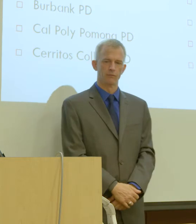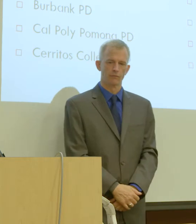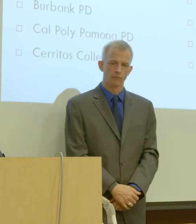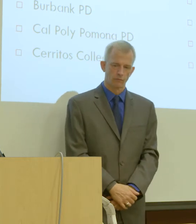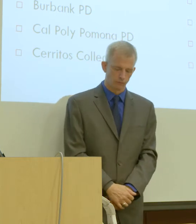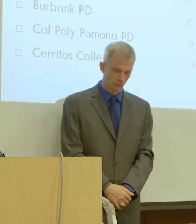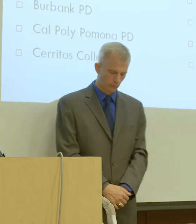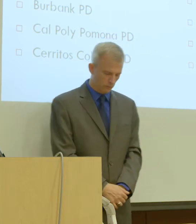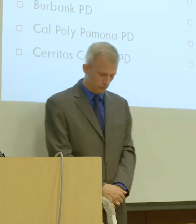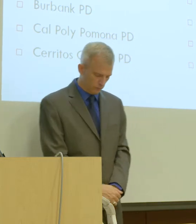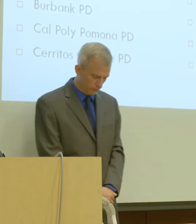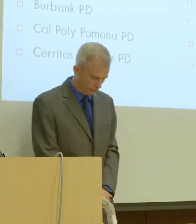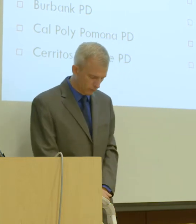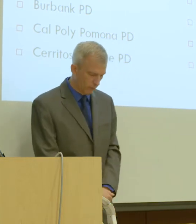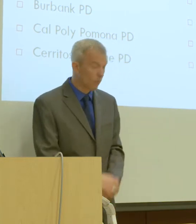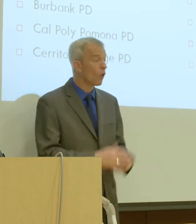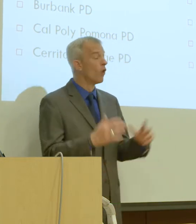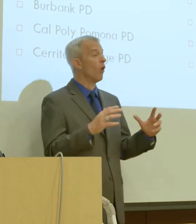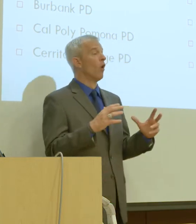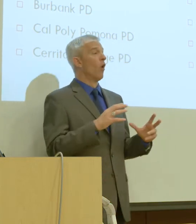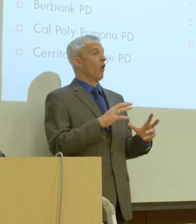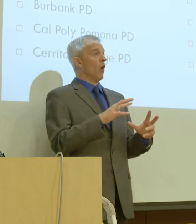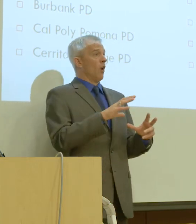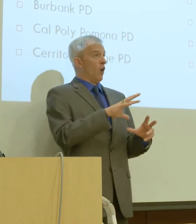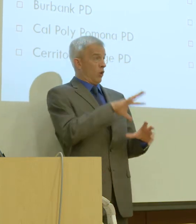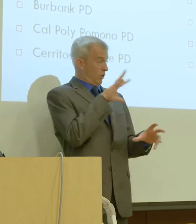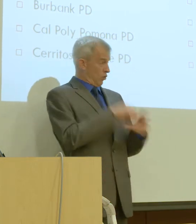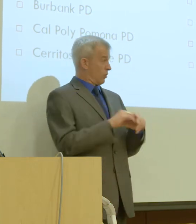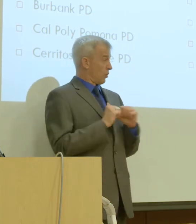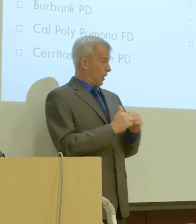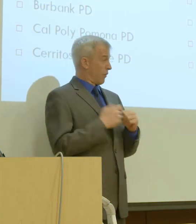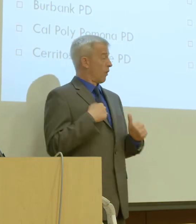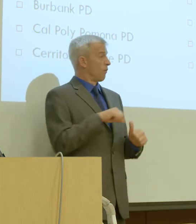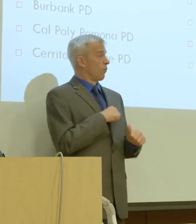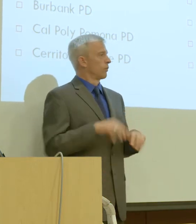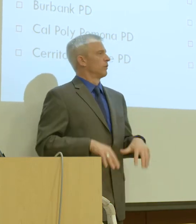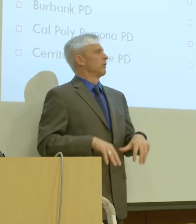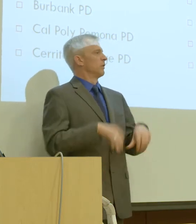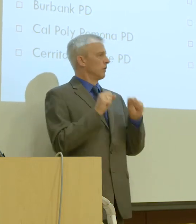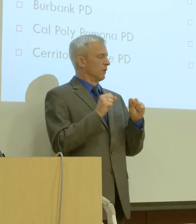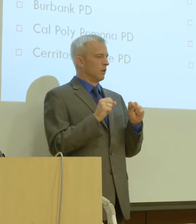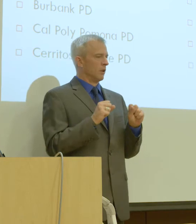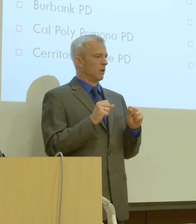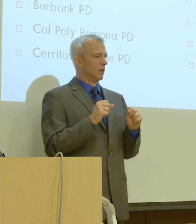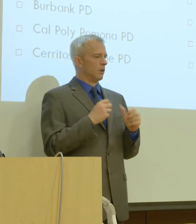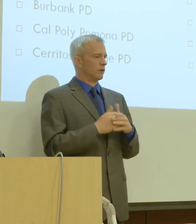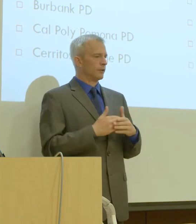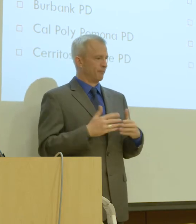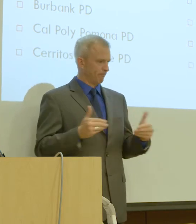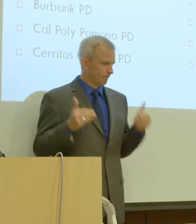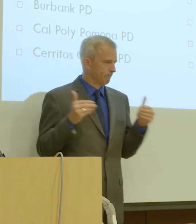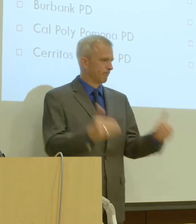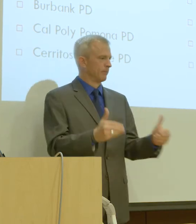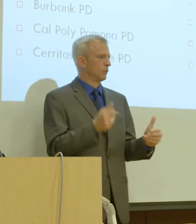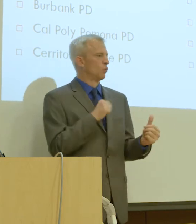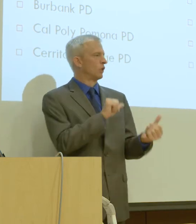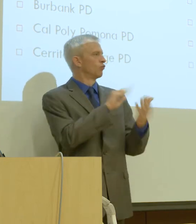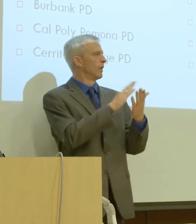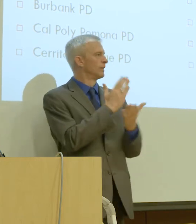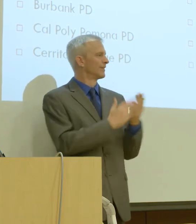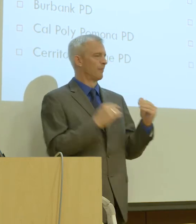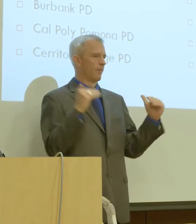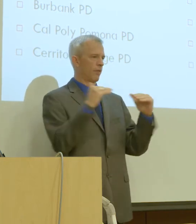Together, we have taken enormous steps to address some of inequities in our population going forward, and